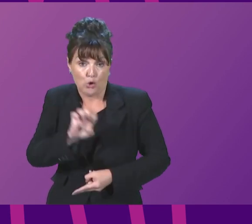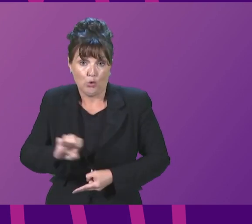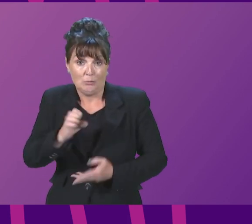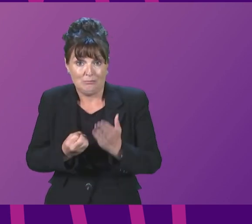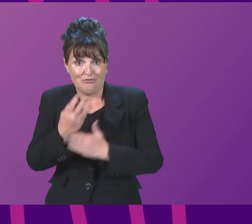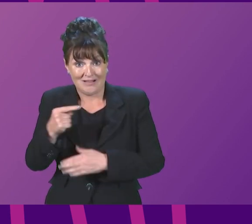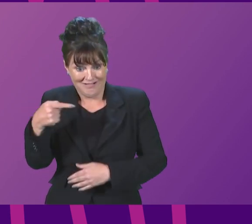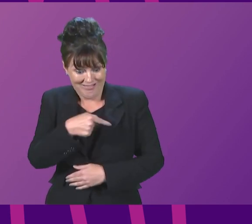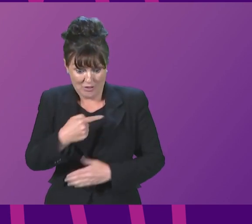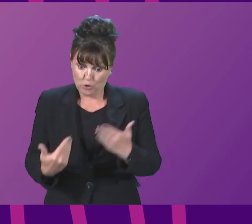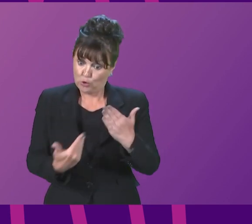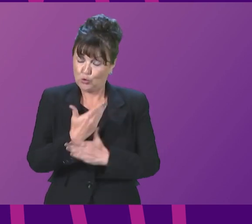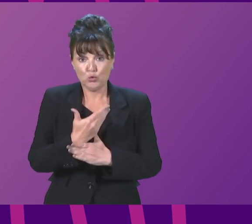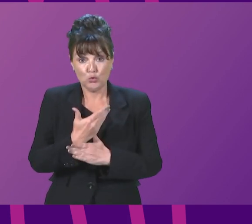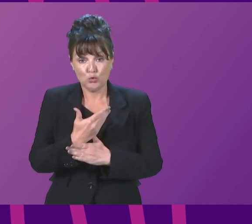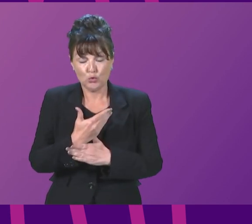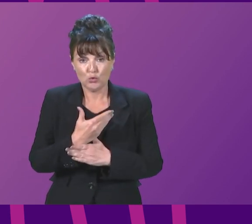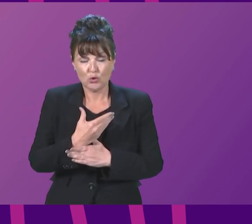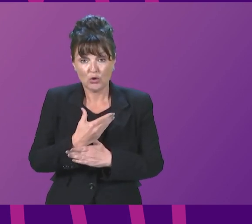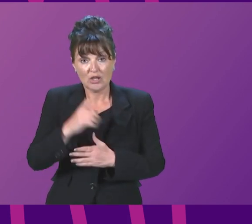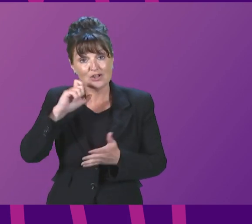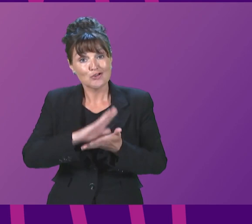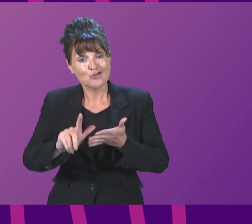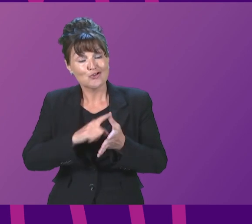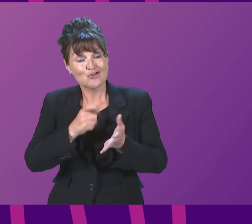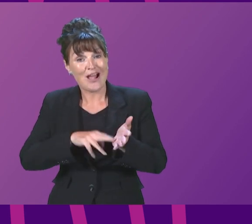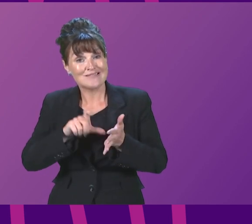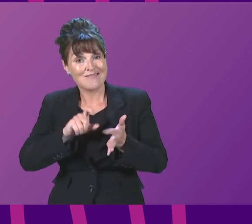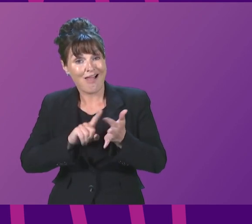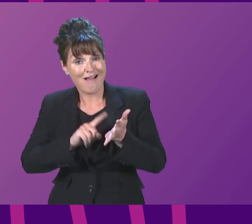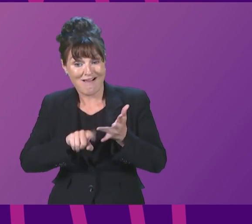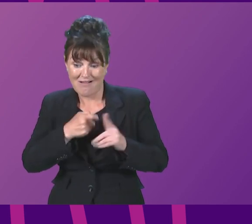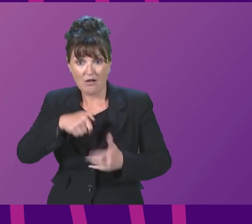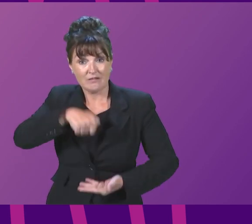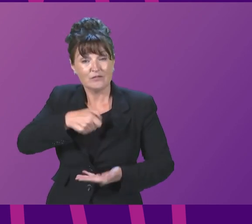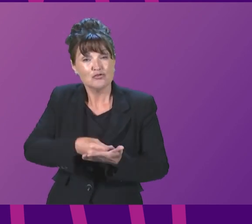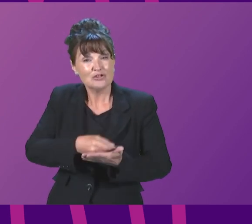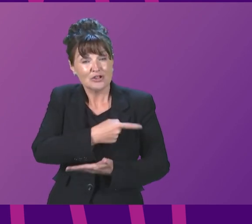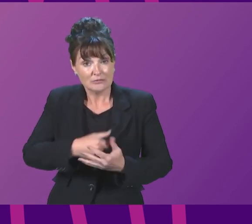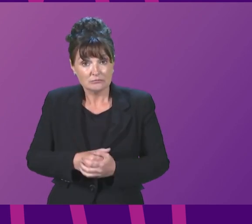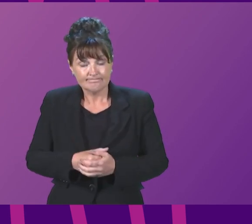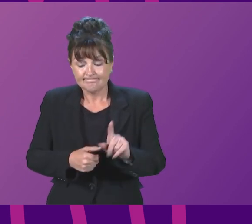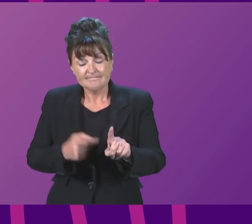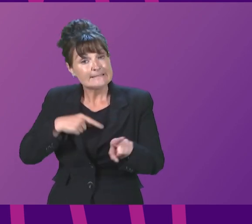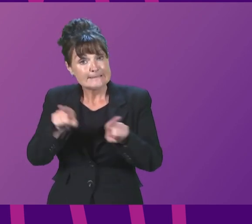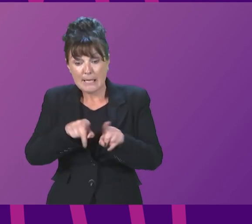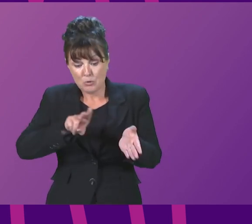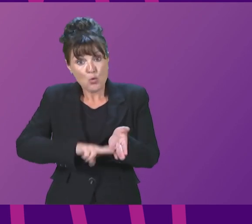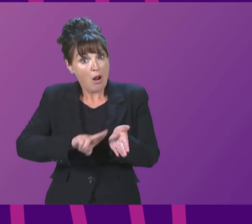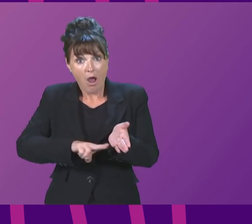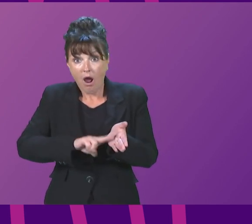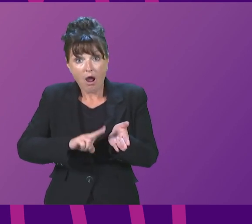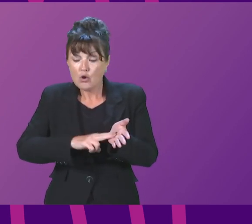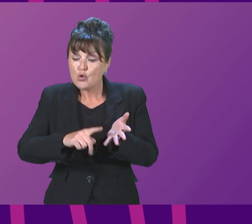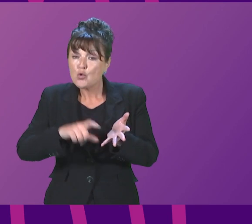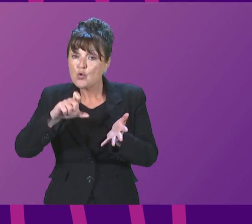the Exchequer speaking earlier this year similarly our position is unchanged on nuclear we do not support